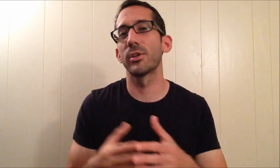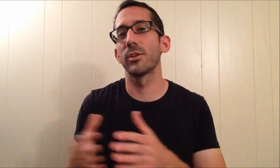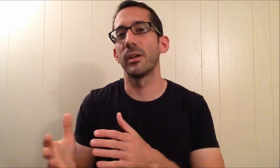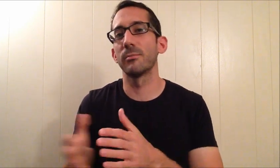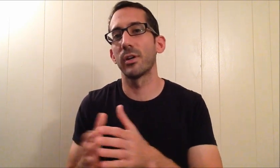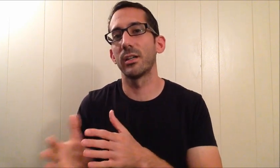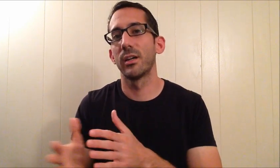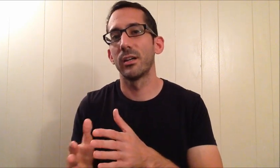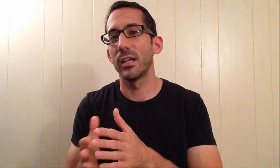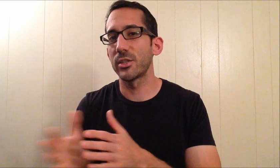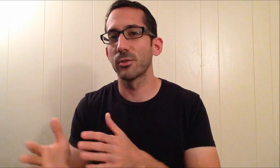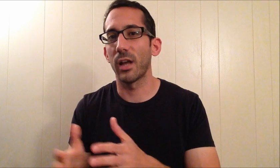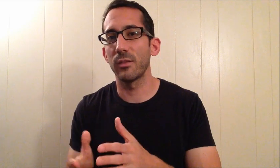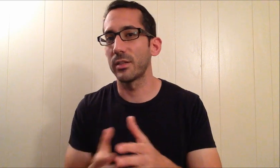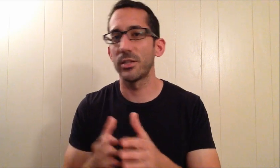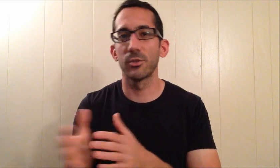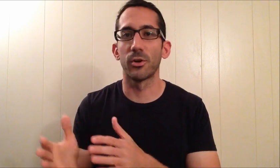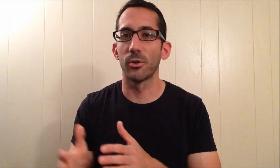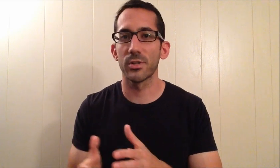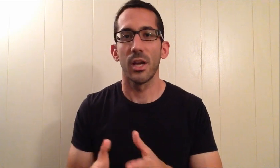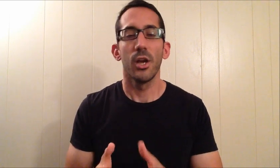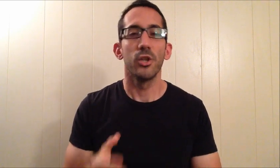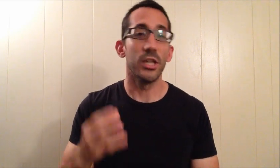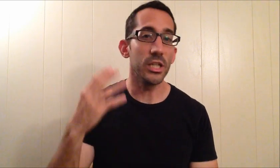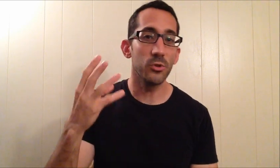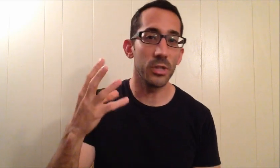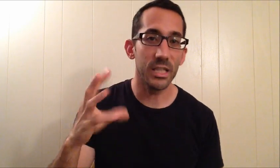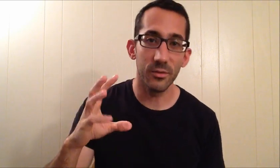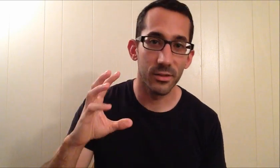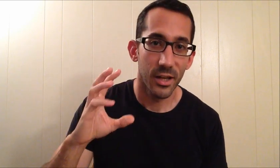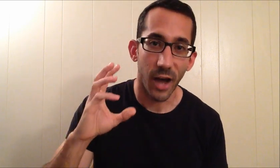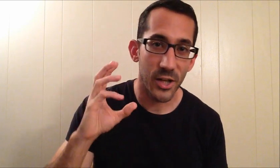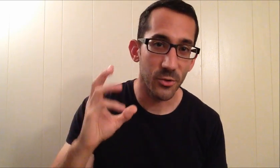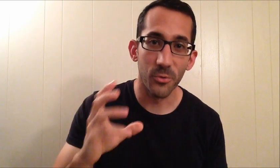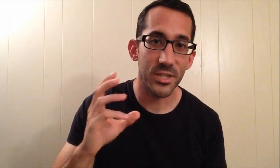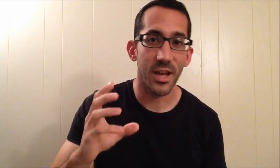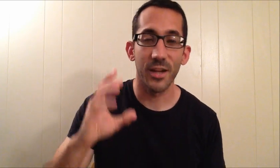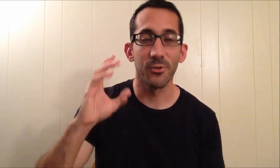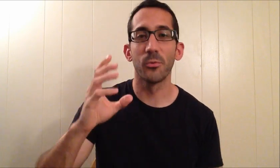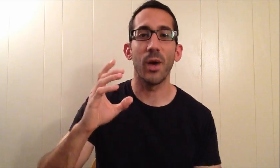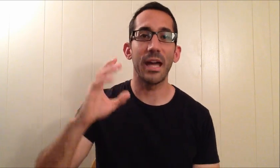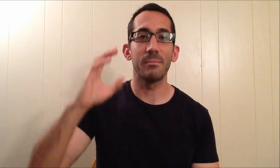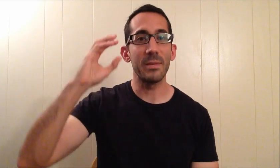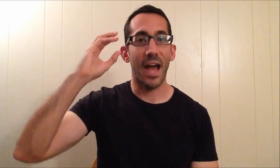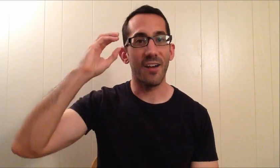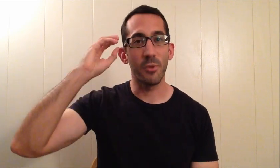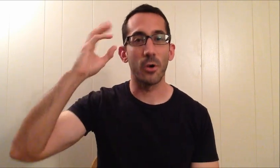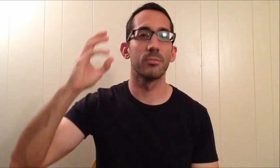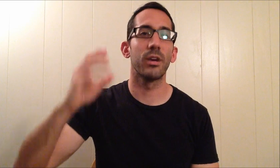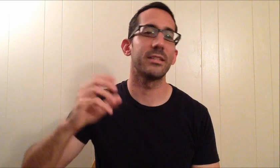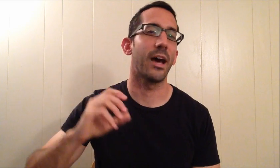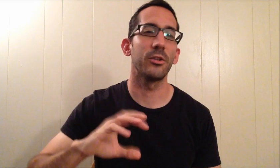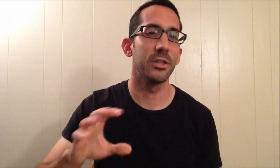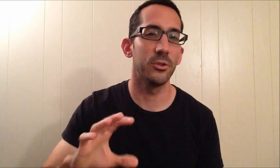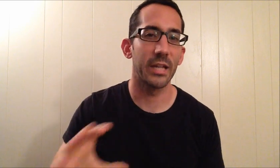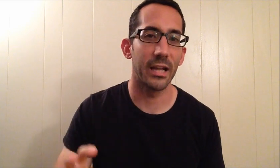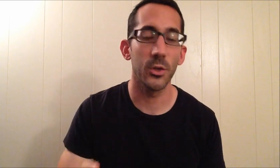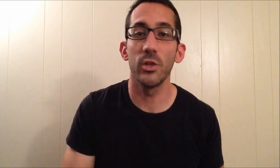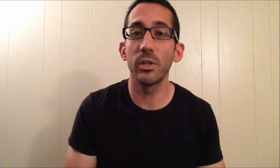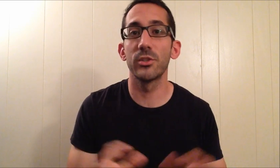can put their input into your life, into your goals. You can even, on your own way, maybe have part of your brain tell you that you can't do it. You